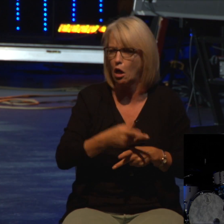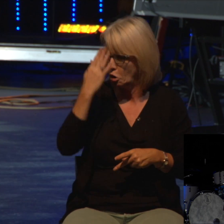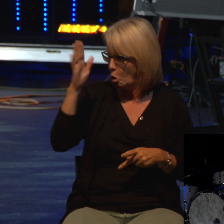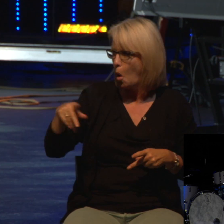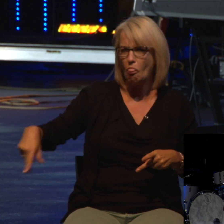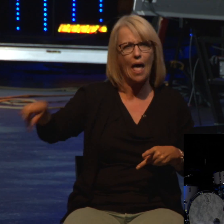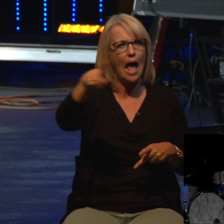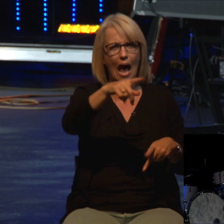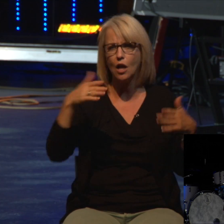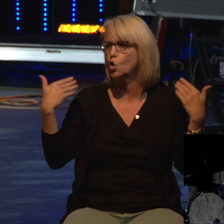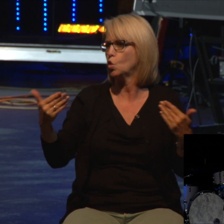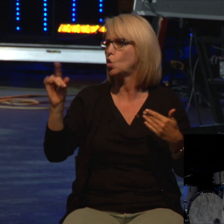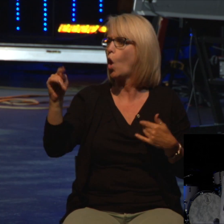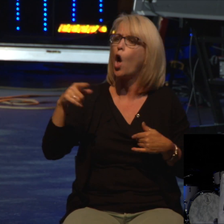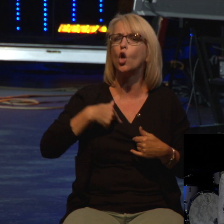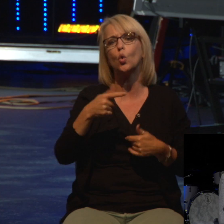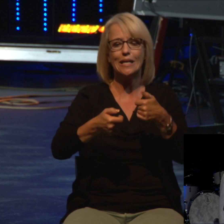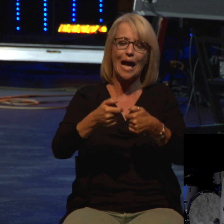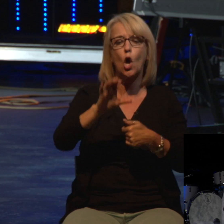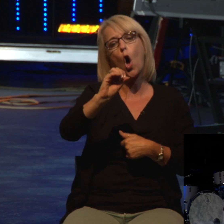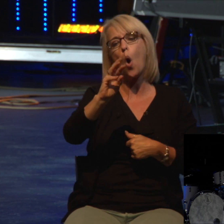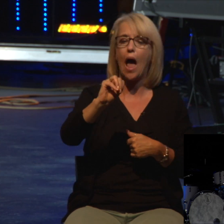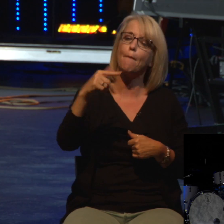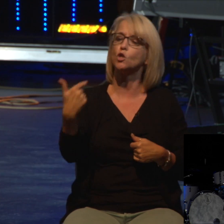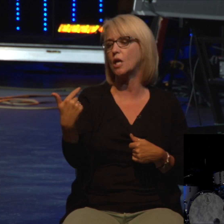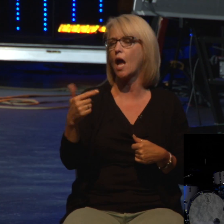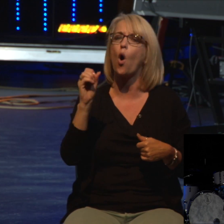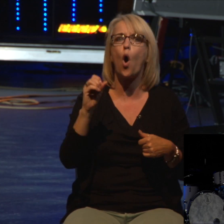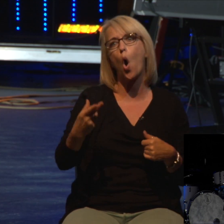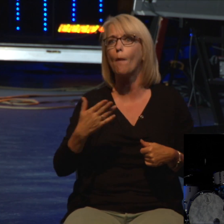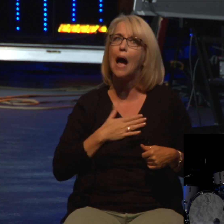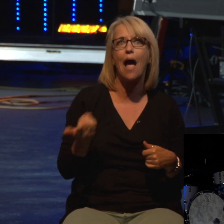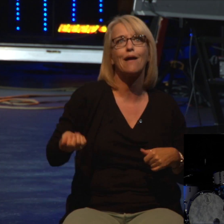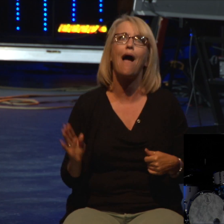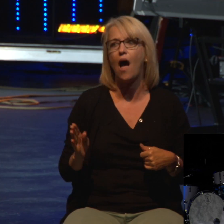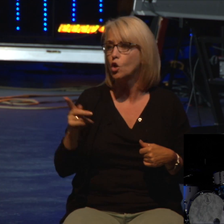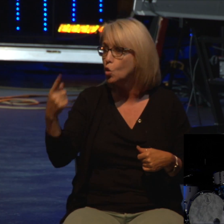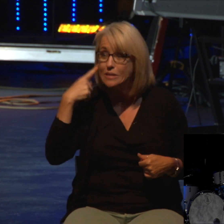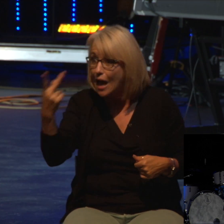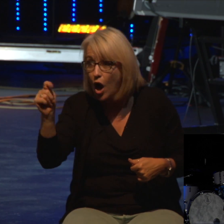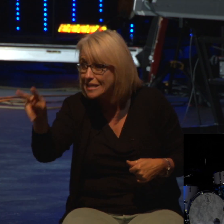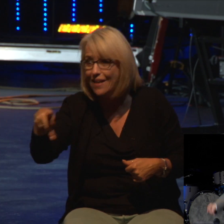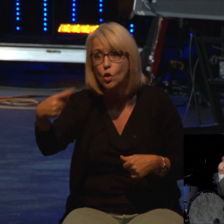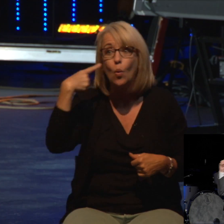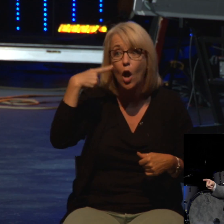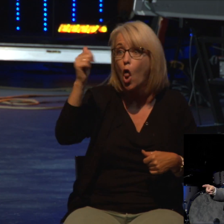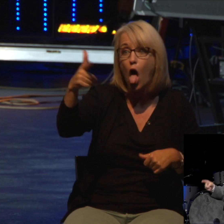to even text OMG or say, oh my God, we hear it in TV shows and that is